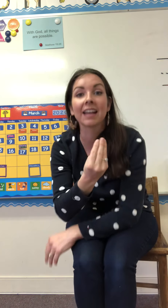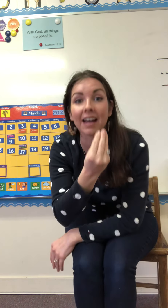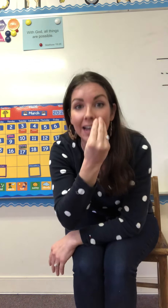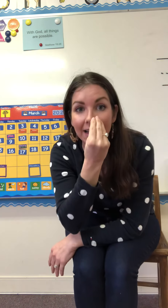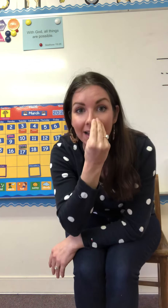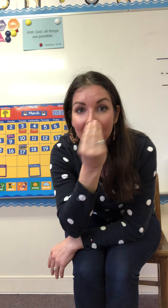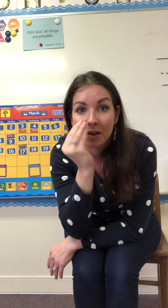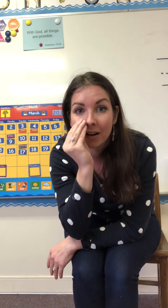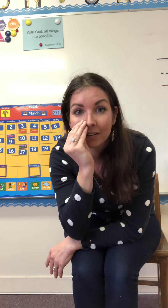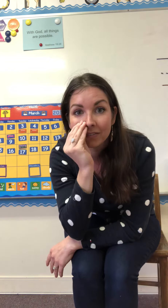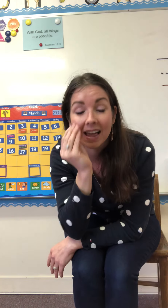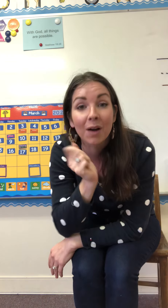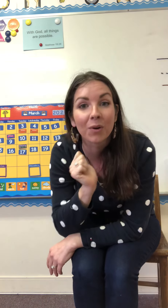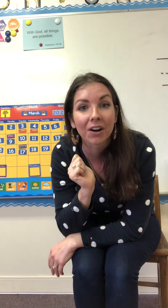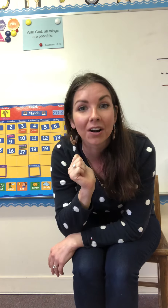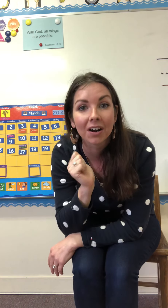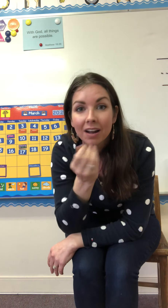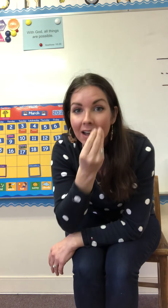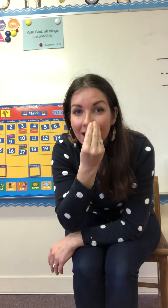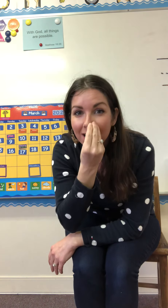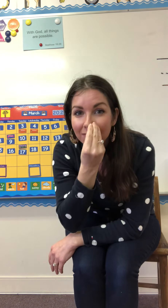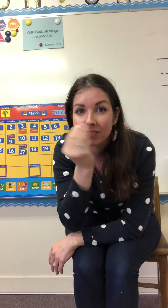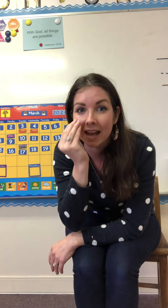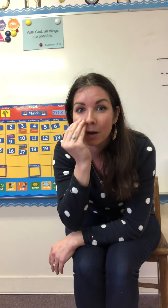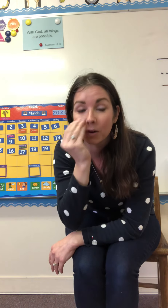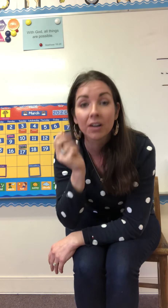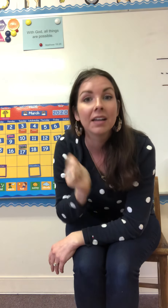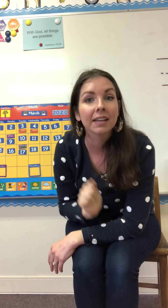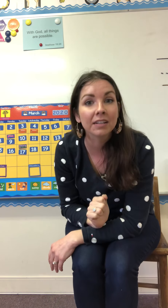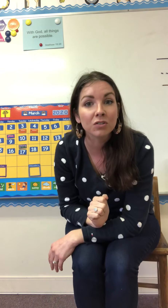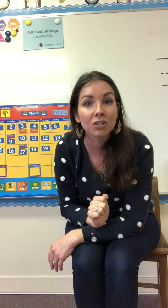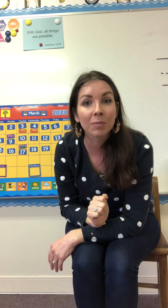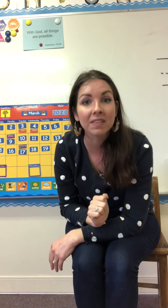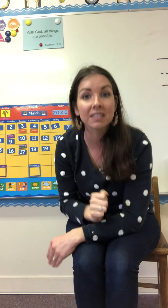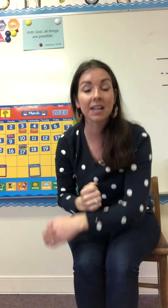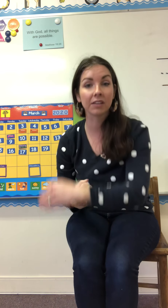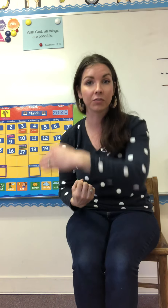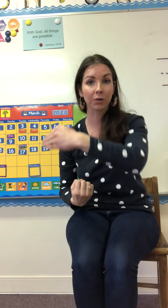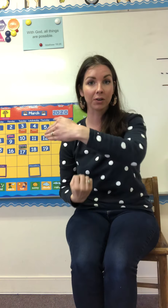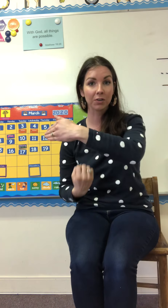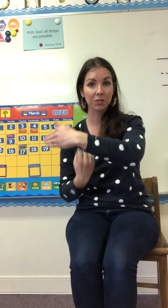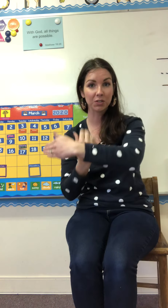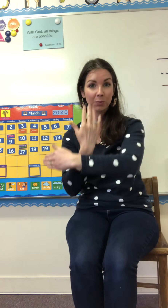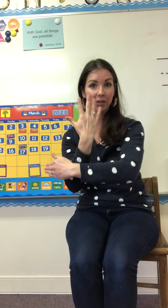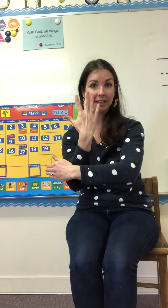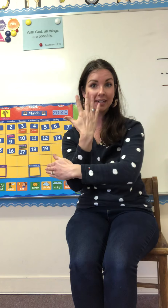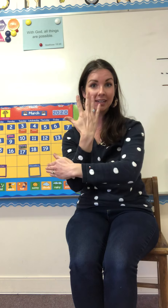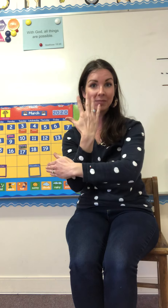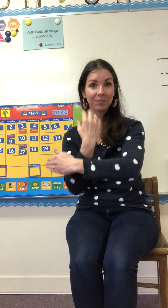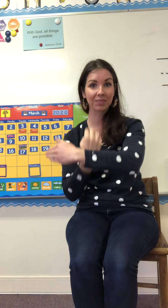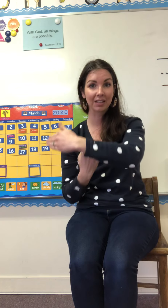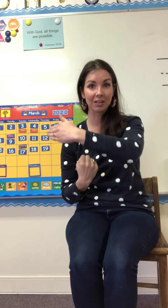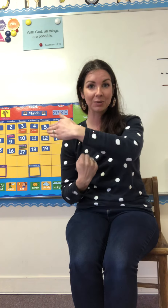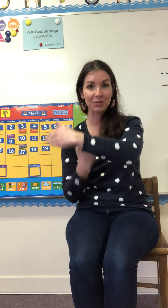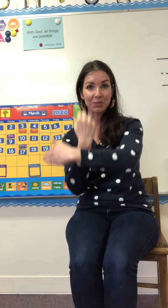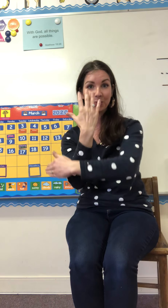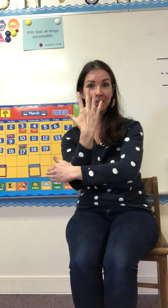a flower. A flower. Can you show me the sign for spring? Spring